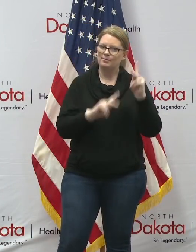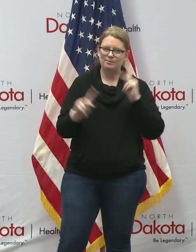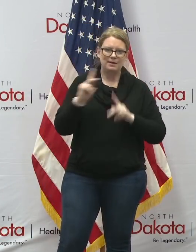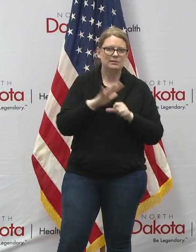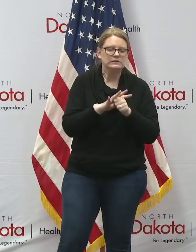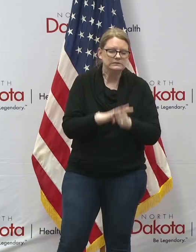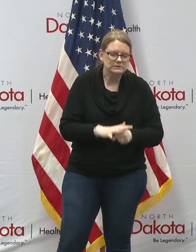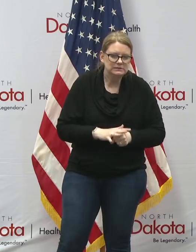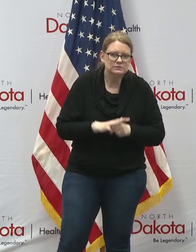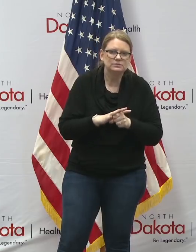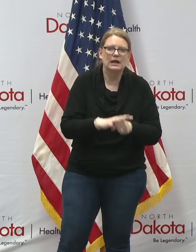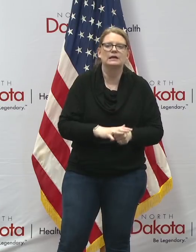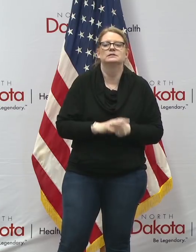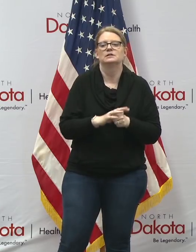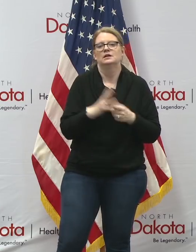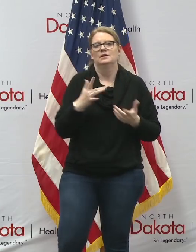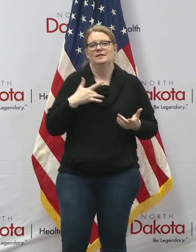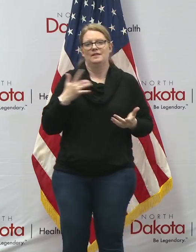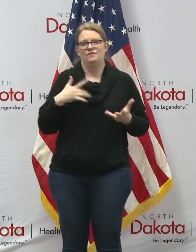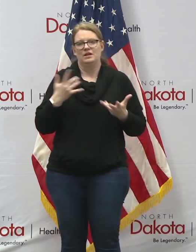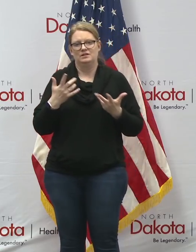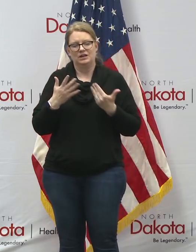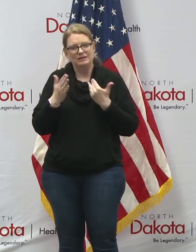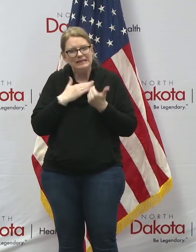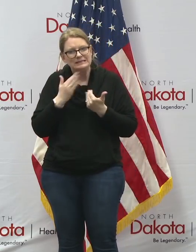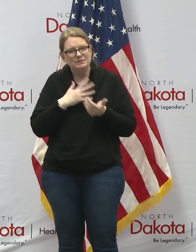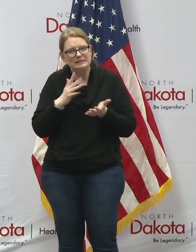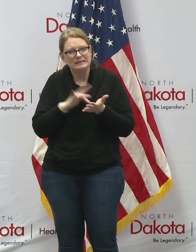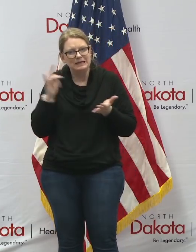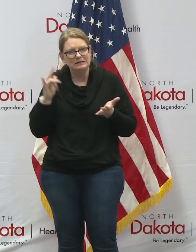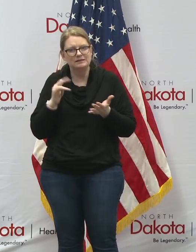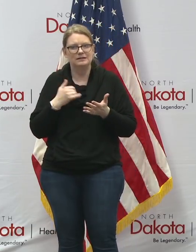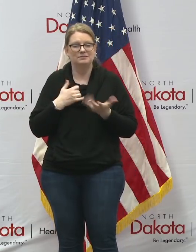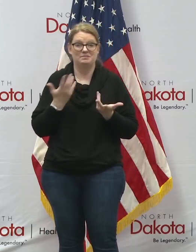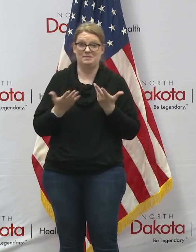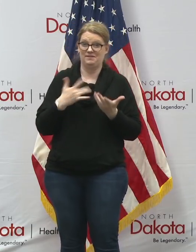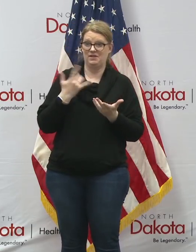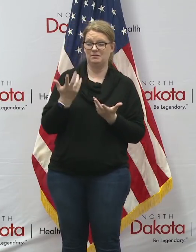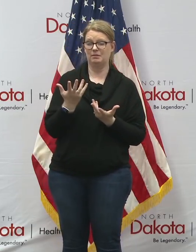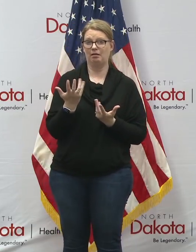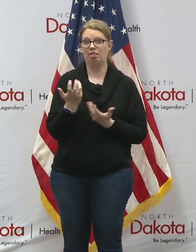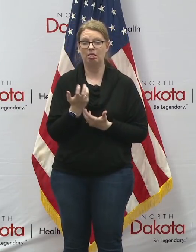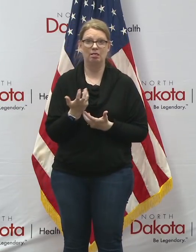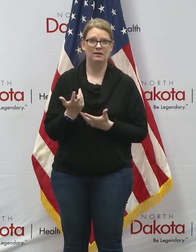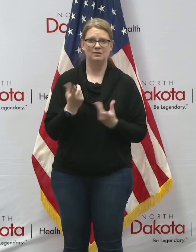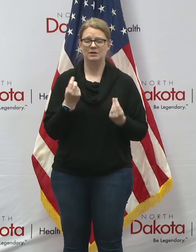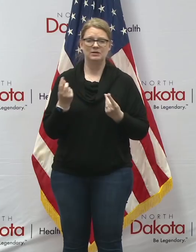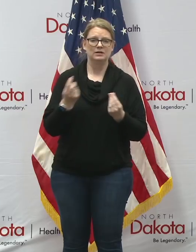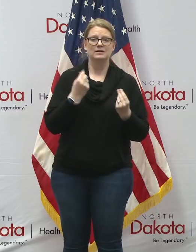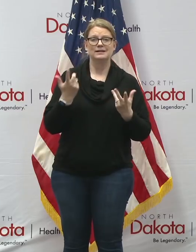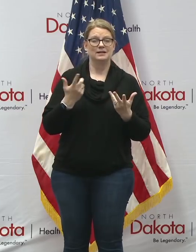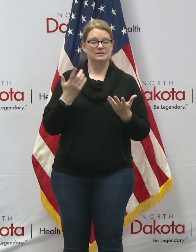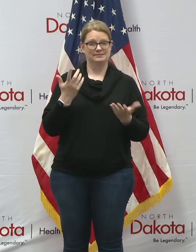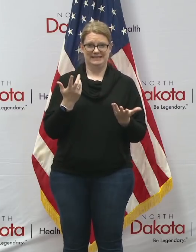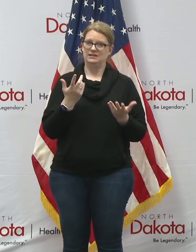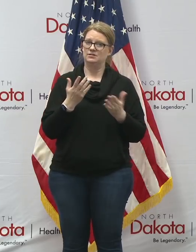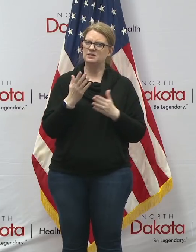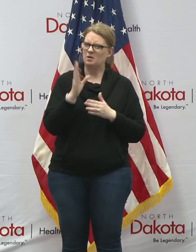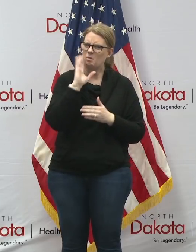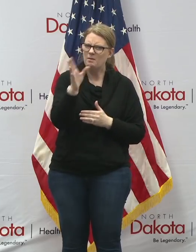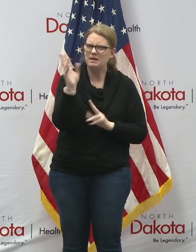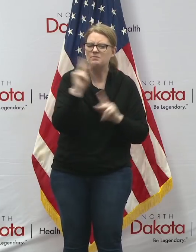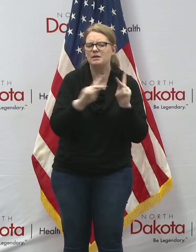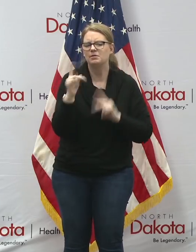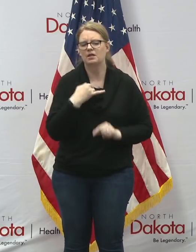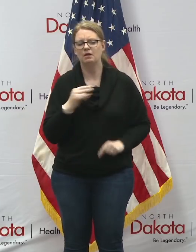stress times they're they feel vulnerable and desperate in some cases makes them more vulnerable to scammers looking to take advantage of